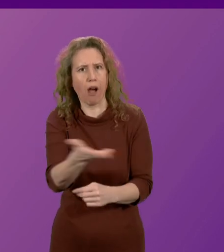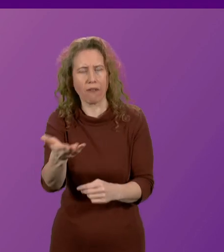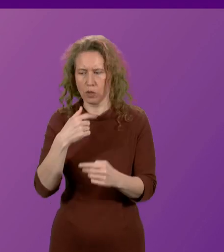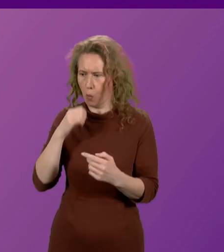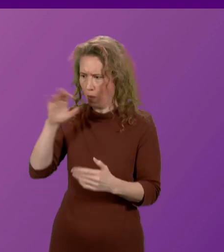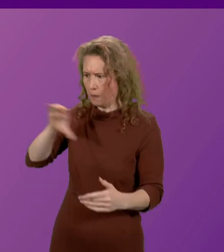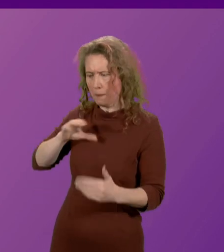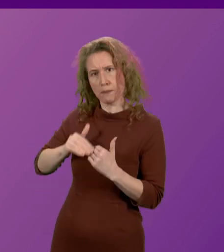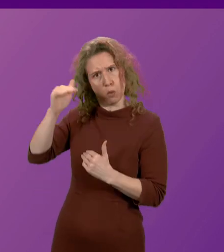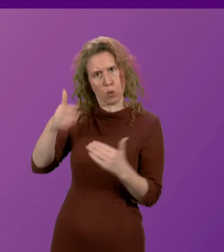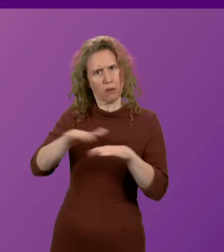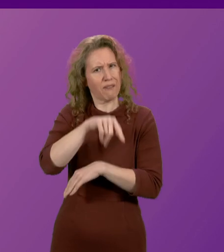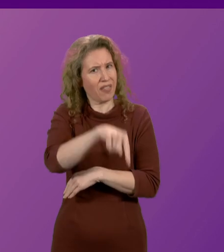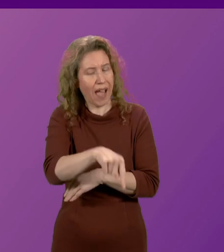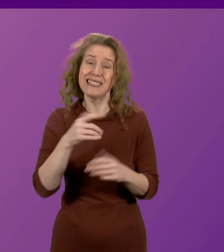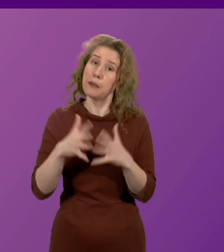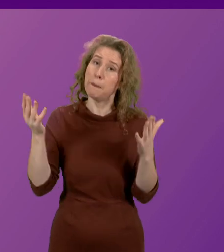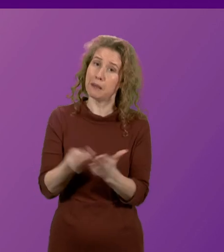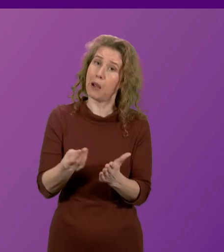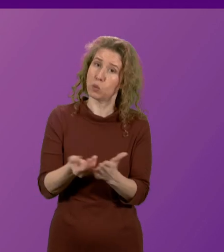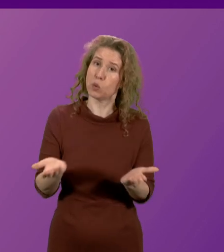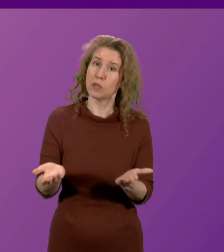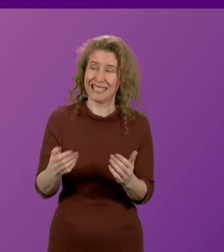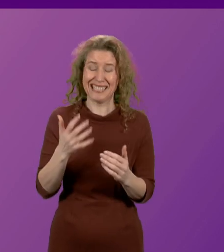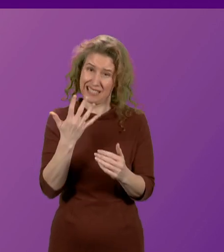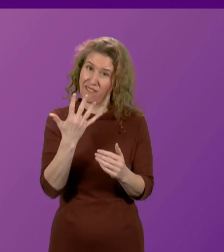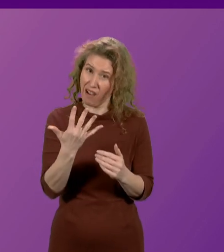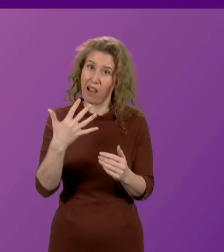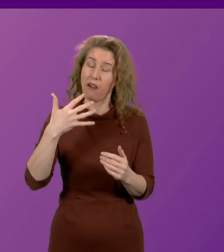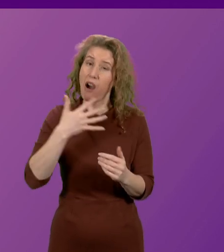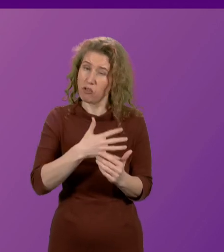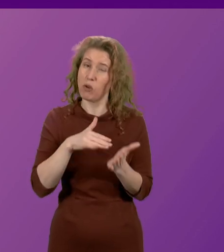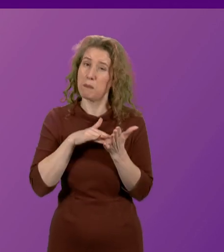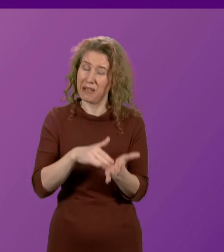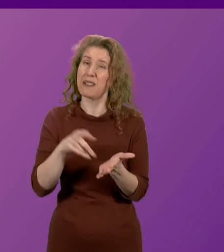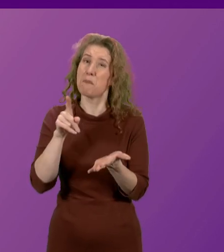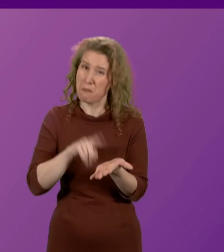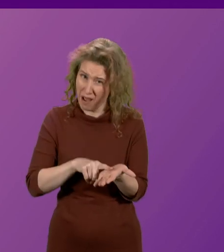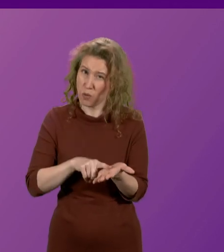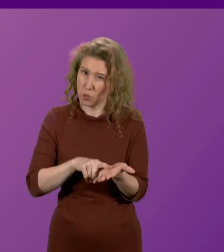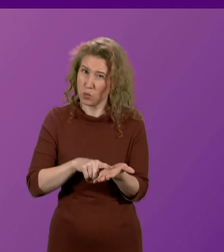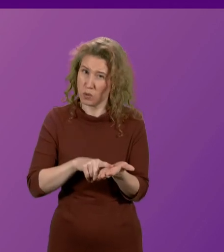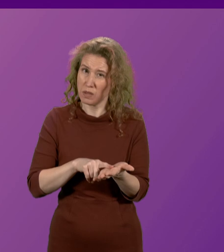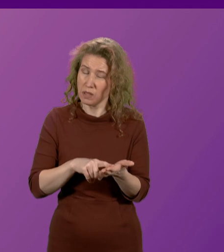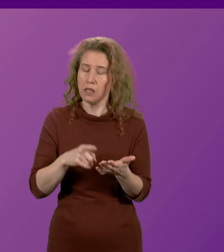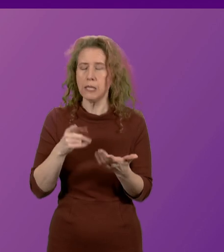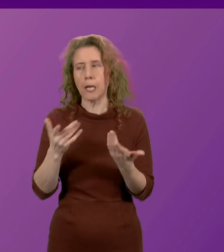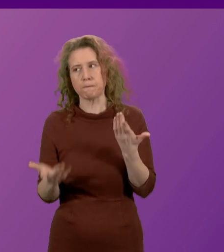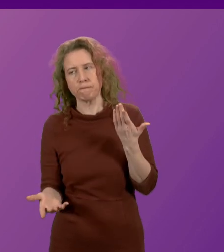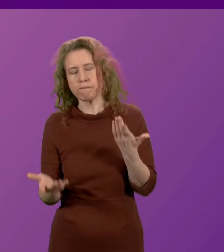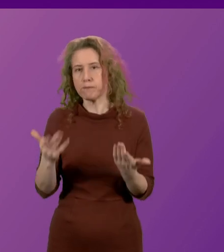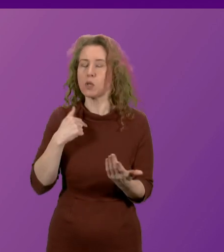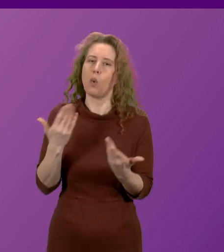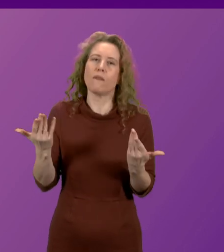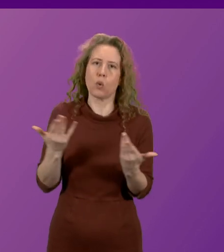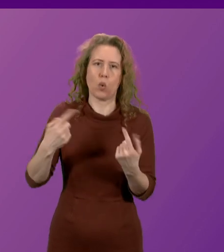And that, of course, is not an insignificant sum. It's a £500 million question. So we will,